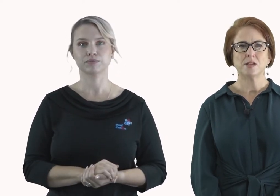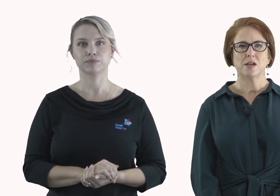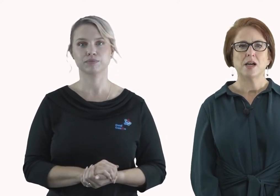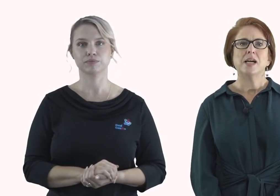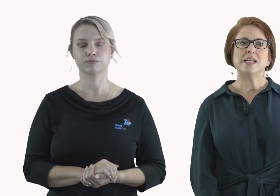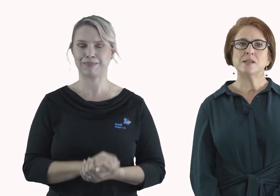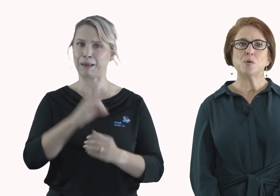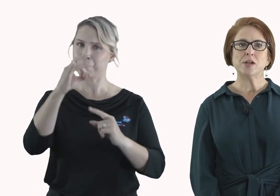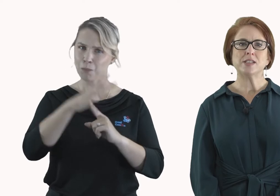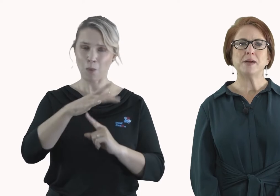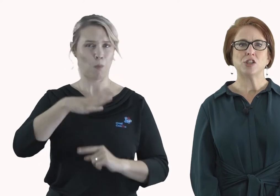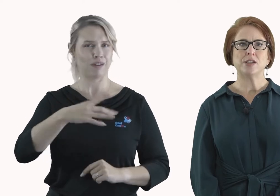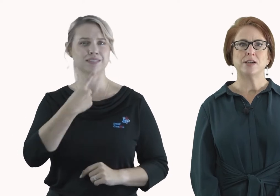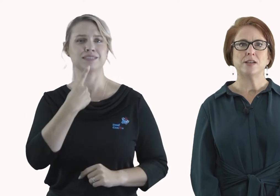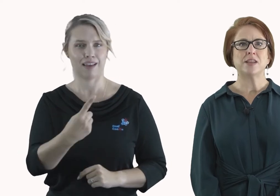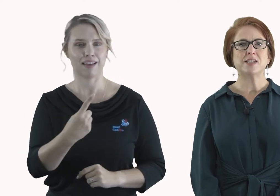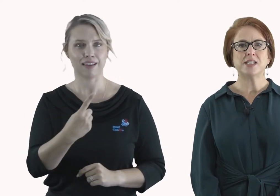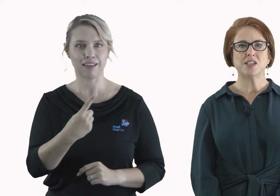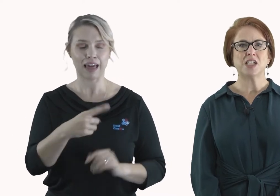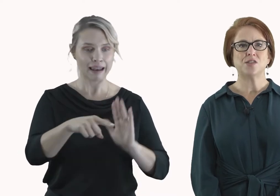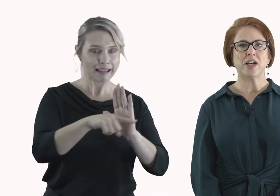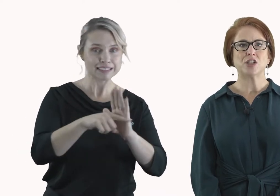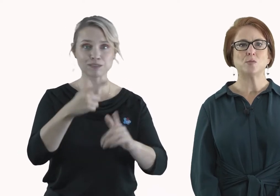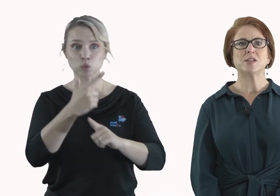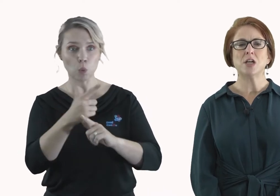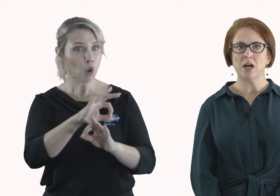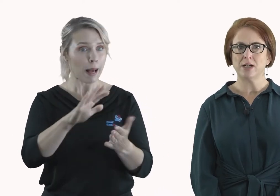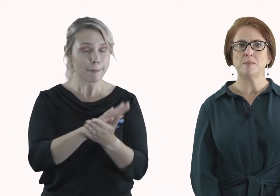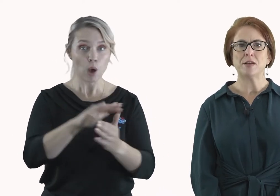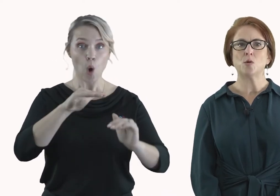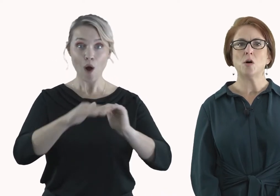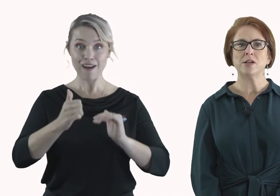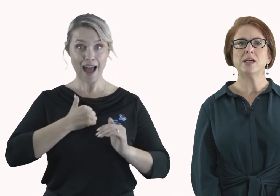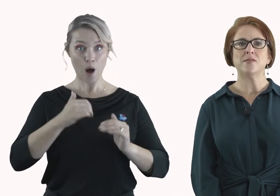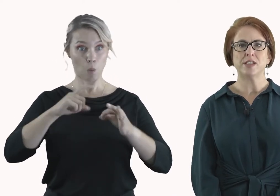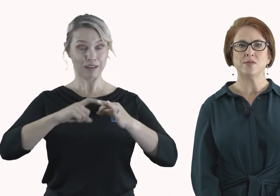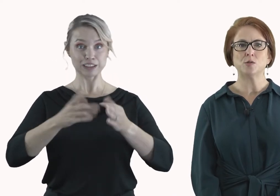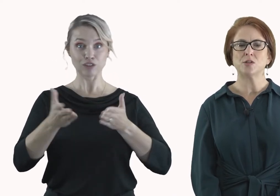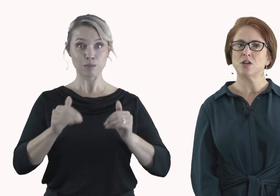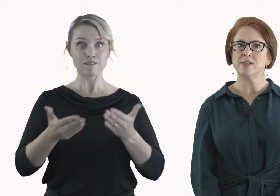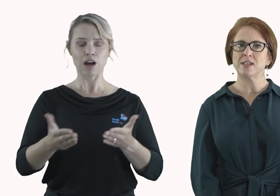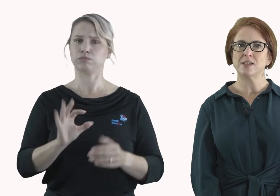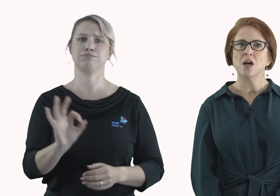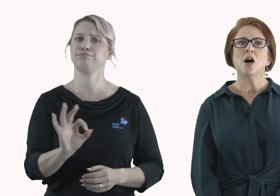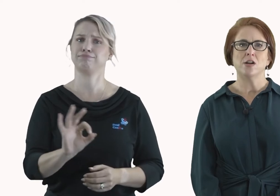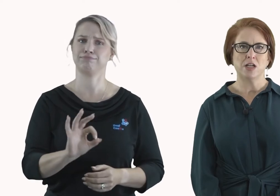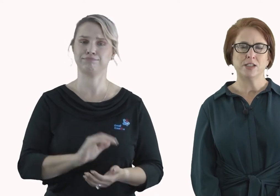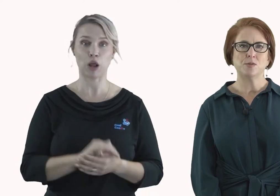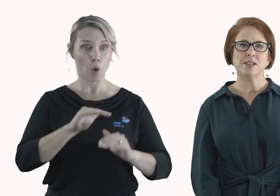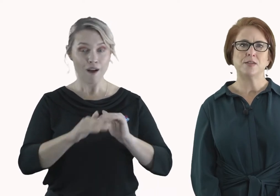It is important to mention that the dissatisfaction was not about the quality of individual services our clients receive.